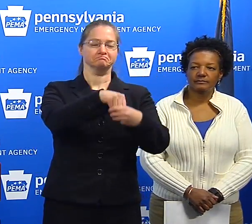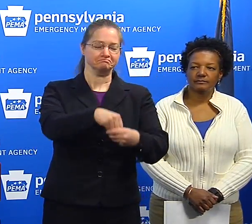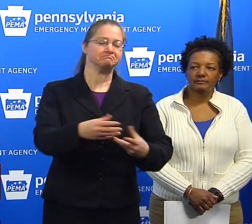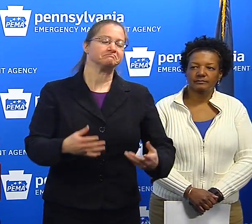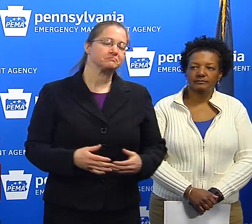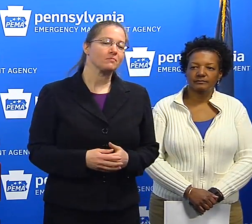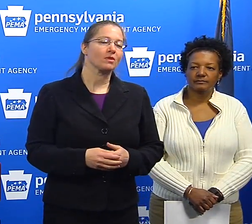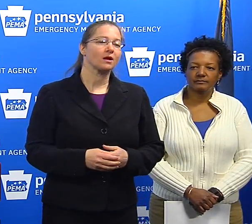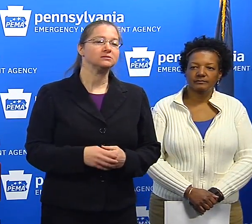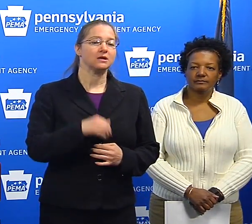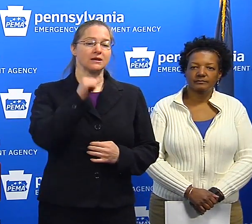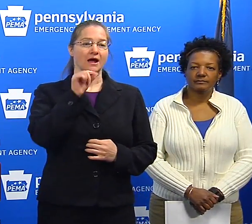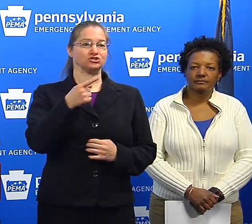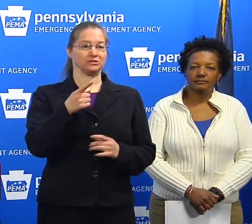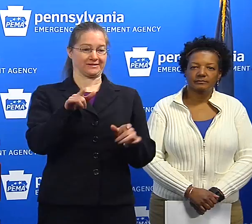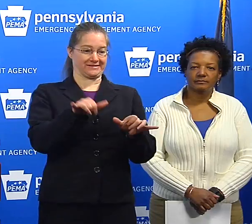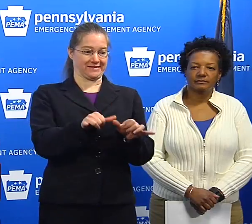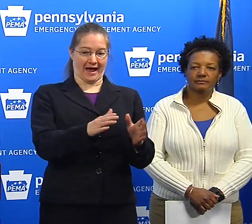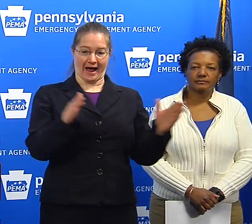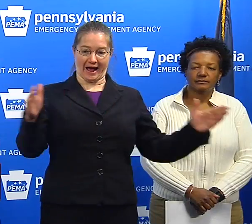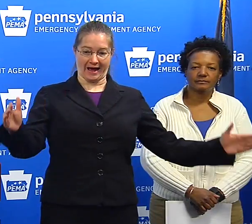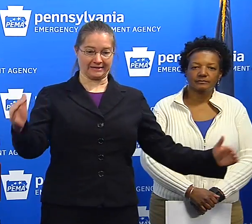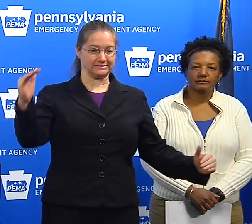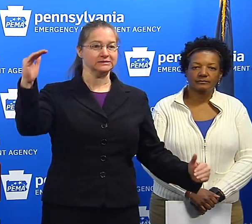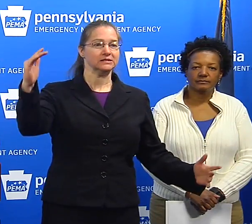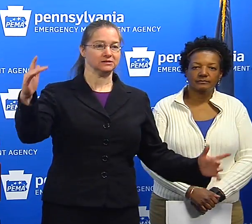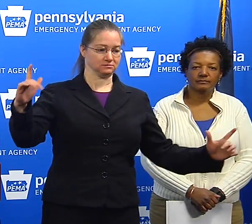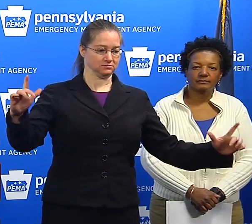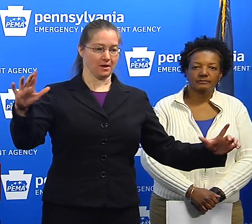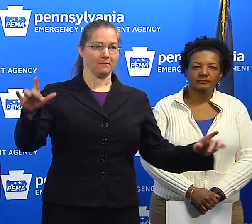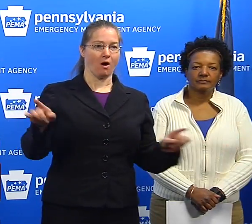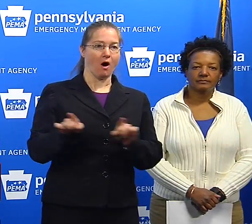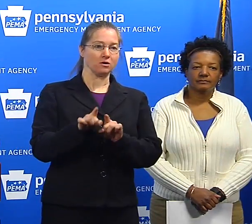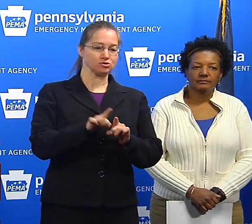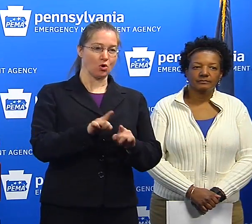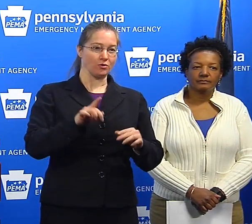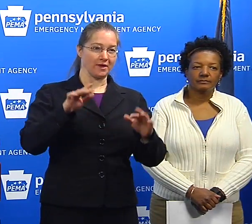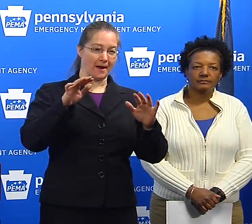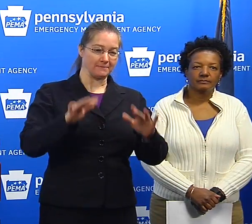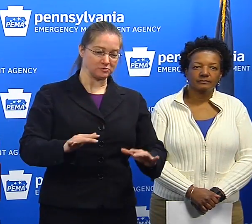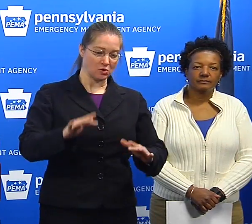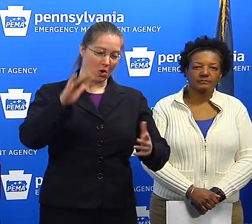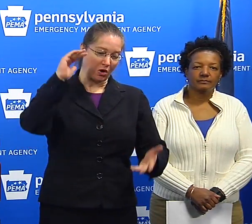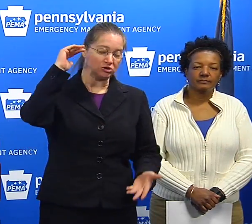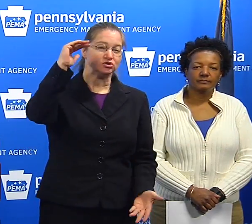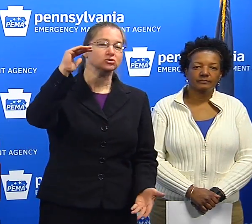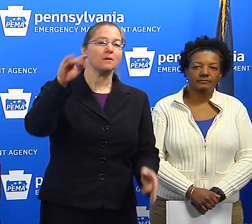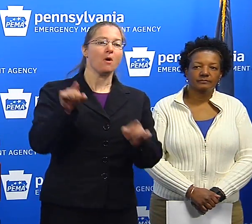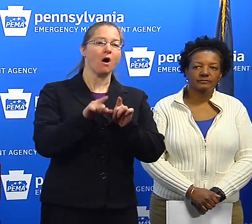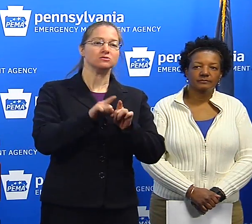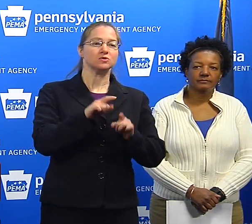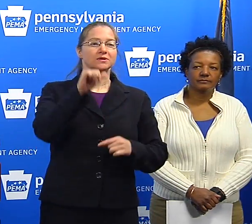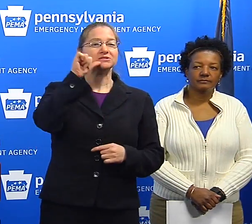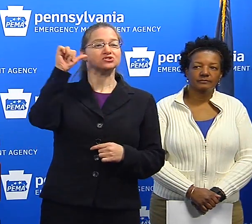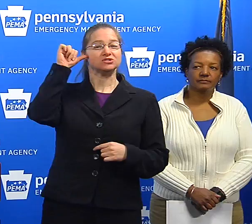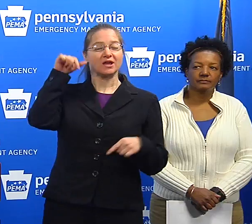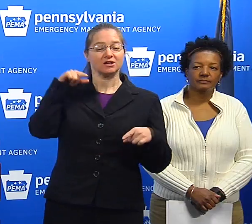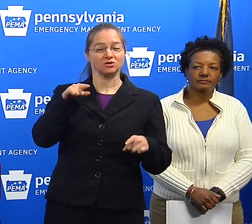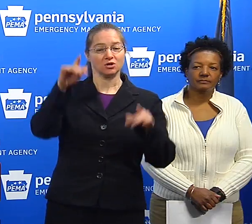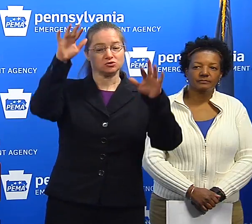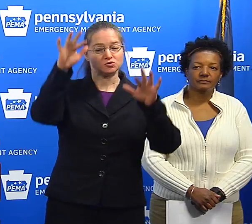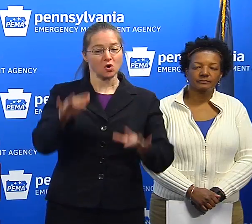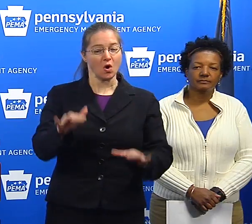terms of, it's not just the magnitude, but the rate of snowfall at different points of time yesterday was just